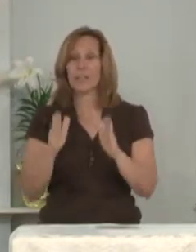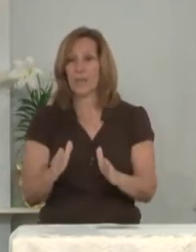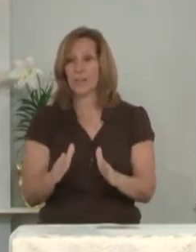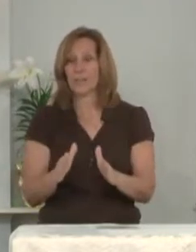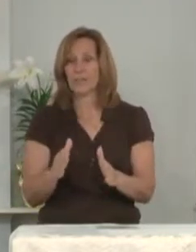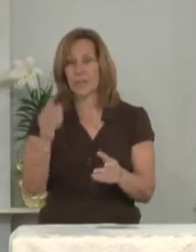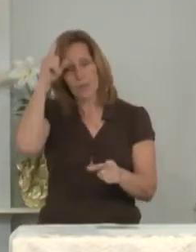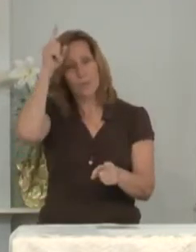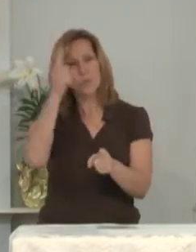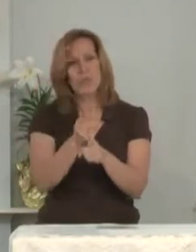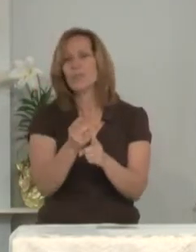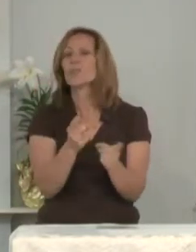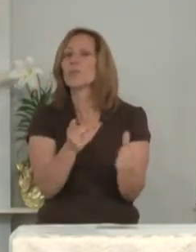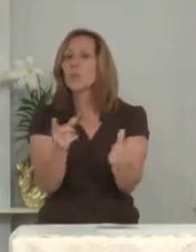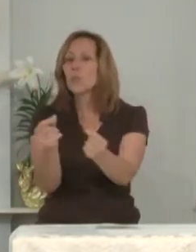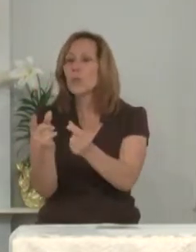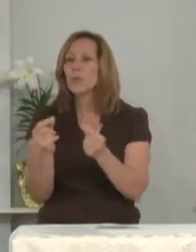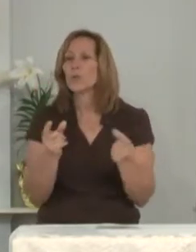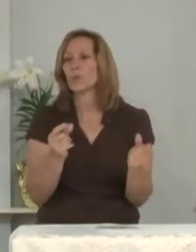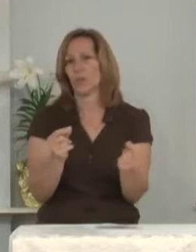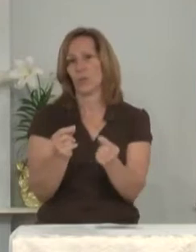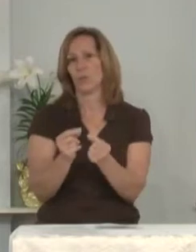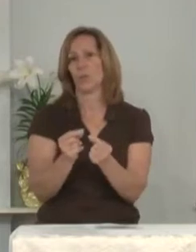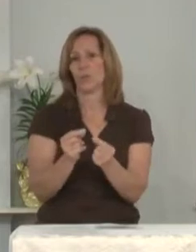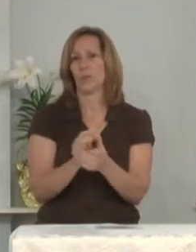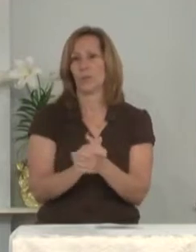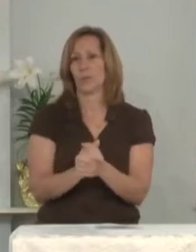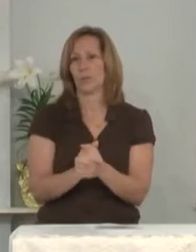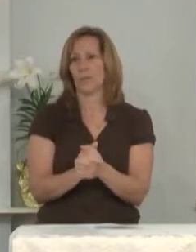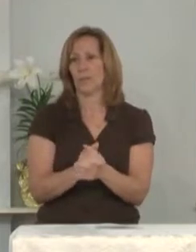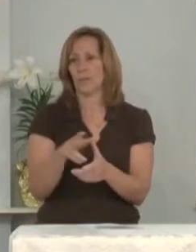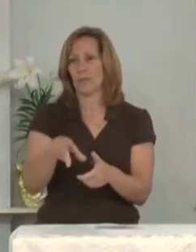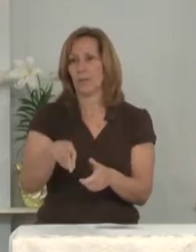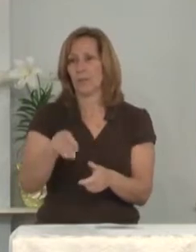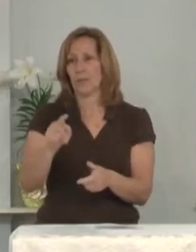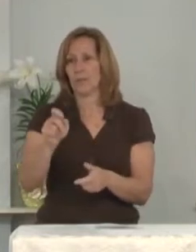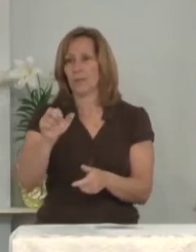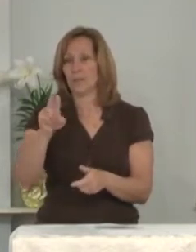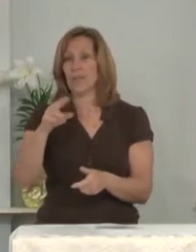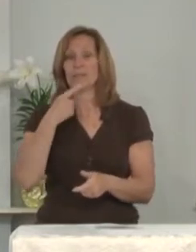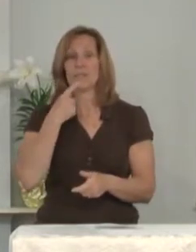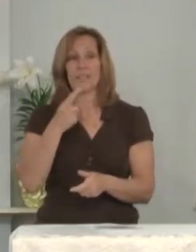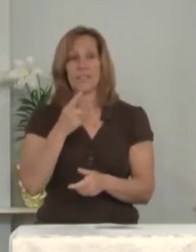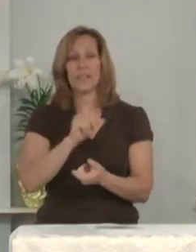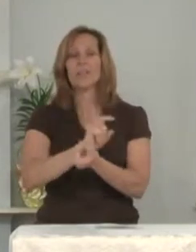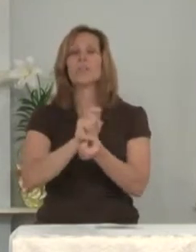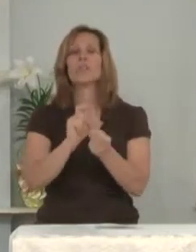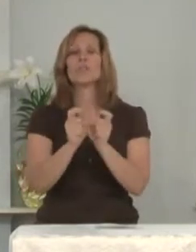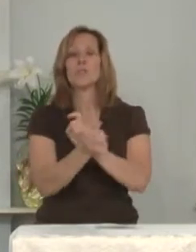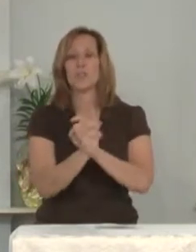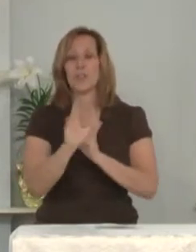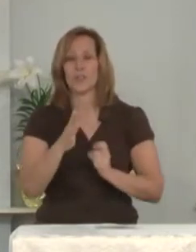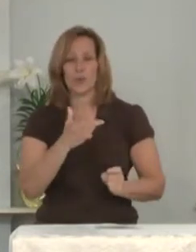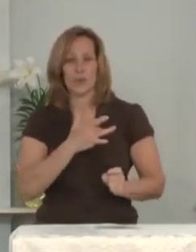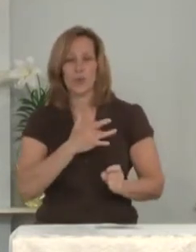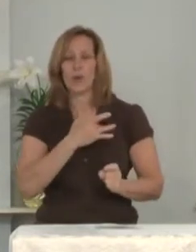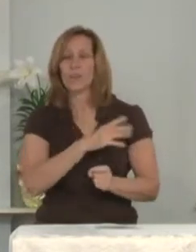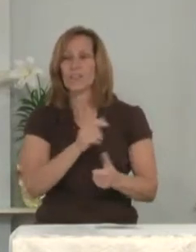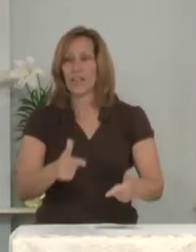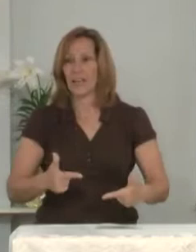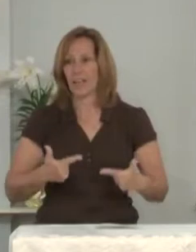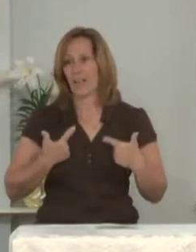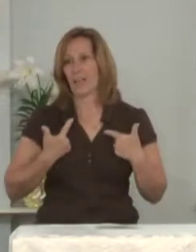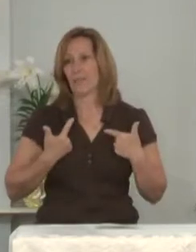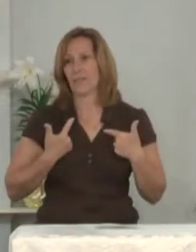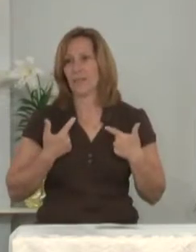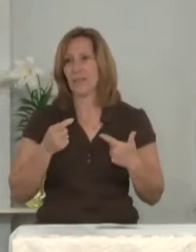brothers, what should we do? Peter said to them, change your hearts and lives